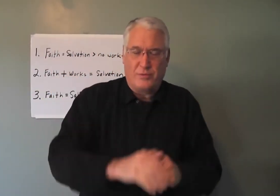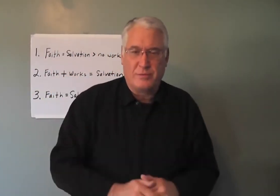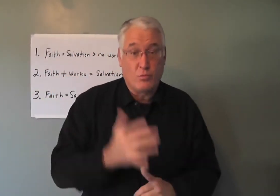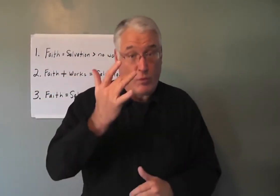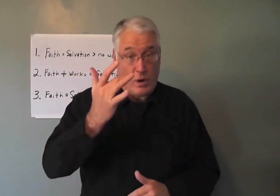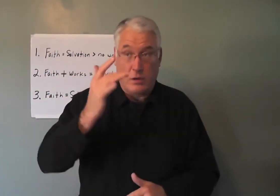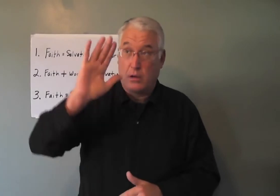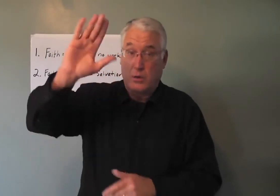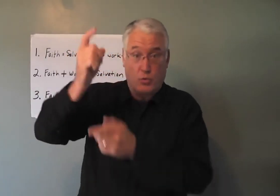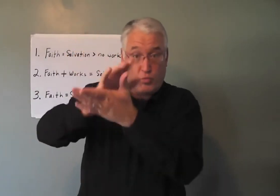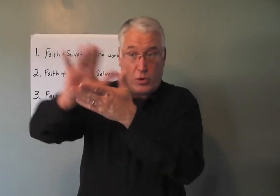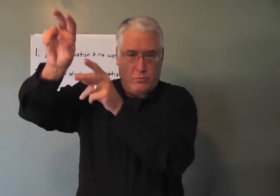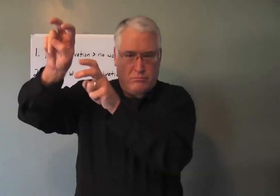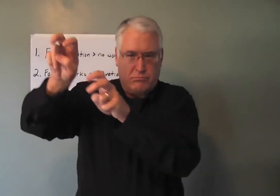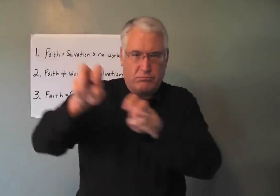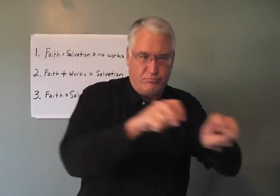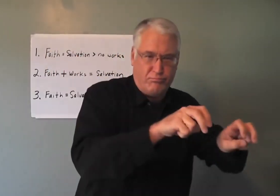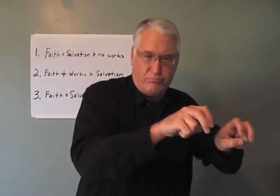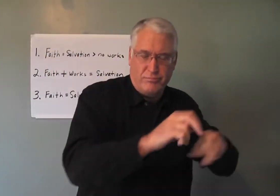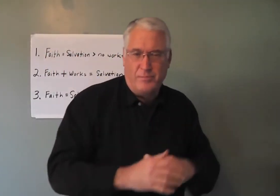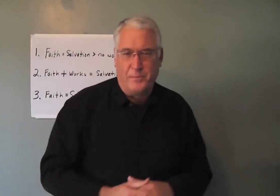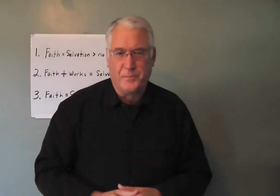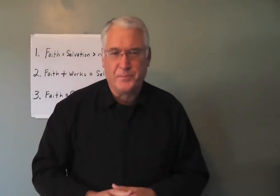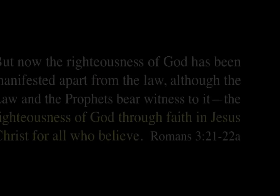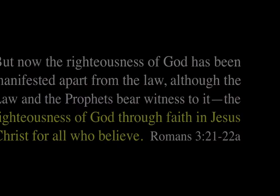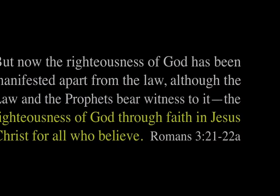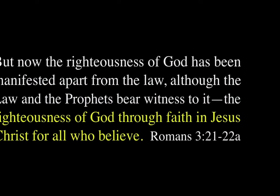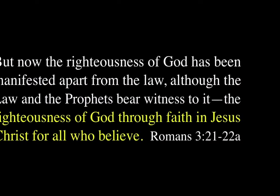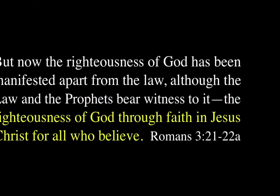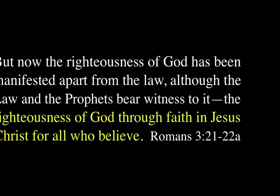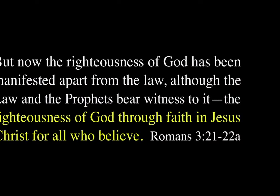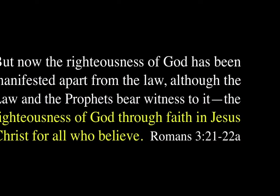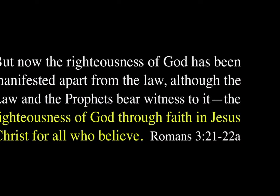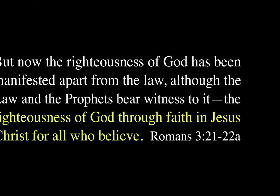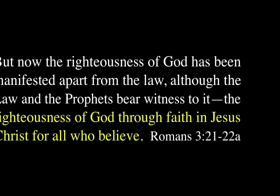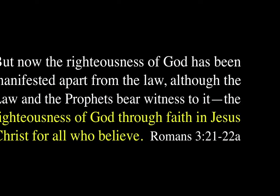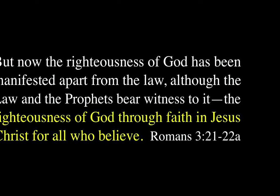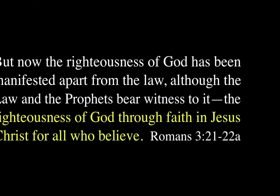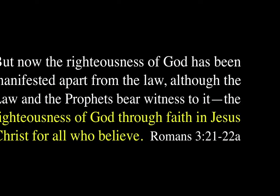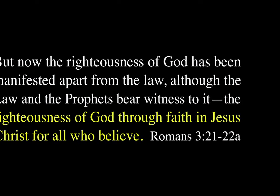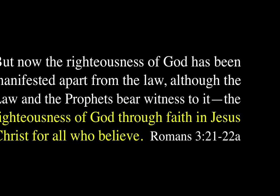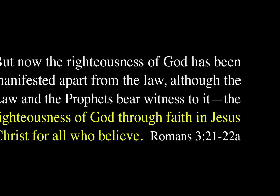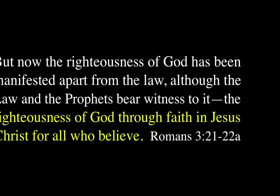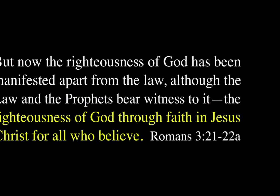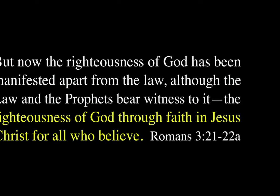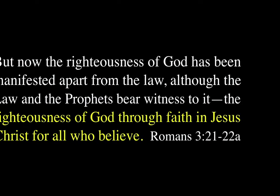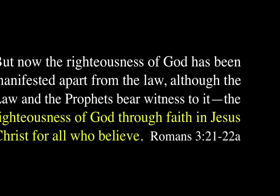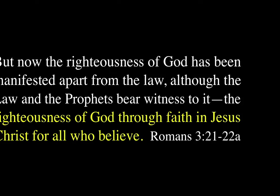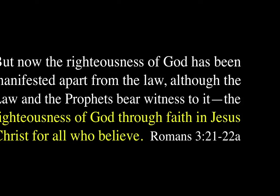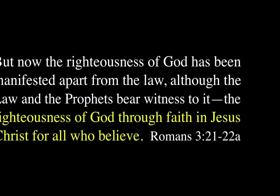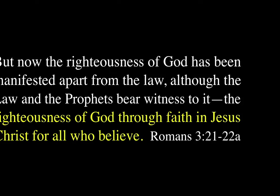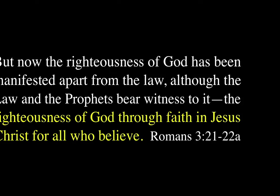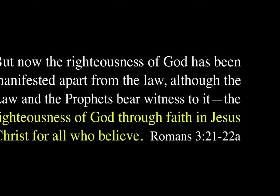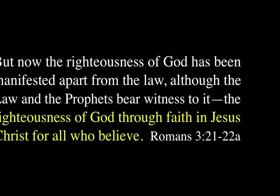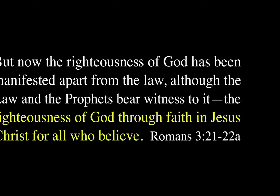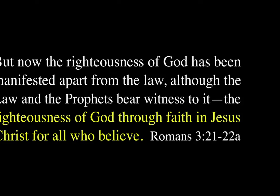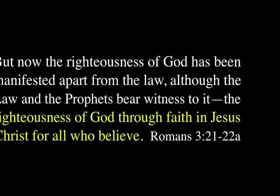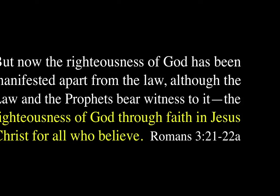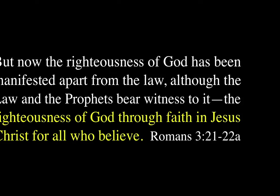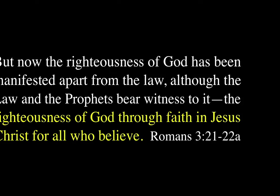righteousness imputed to us from Christ. But now, the righteousness of God has been manifested apart from the law, although